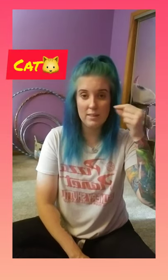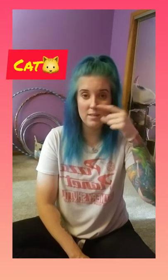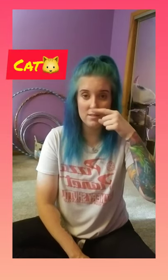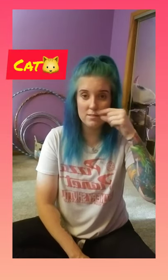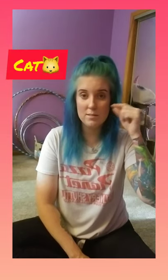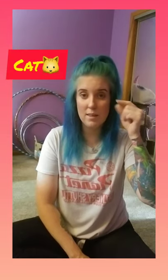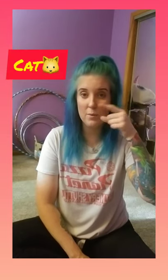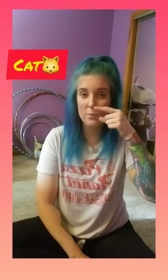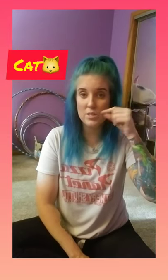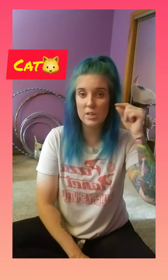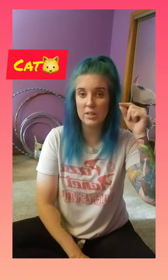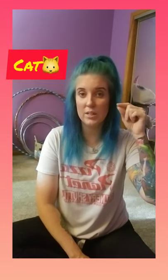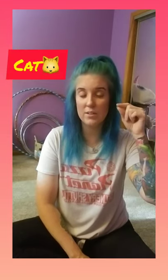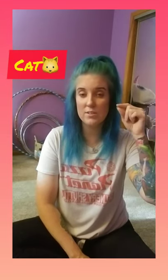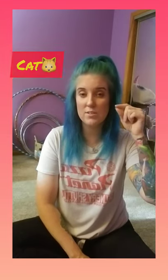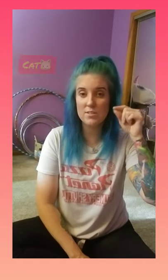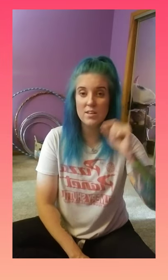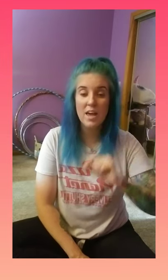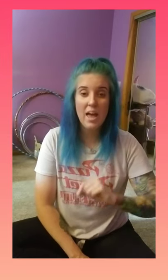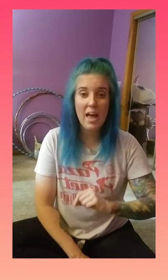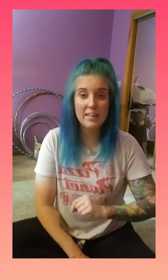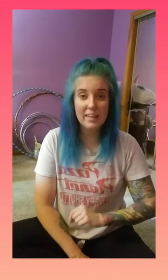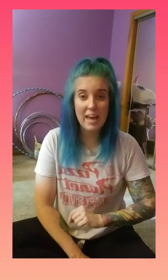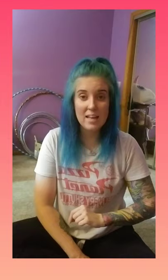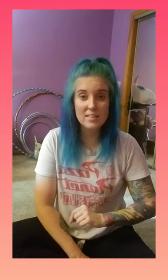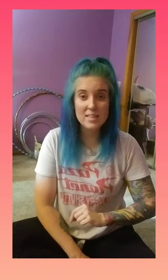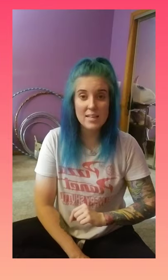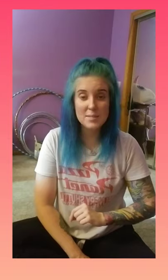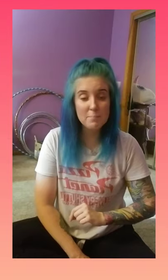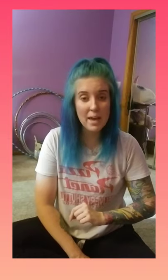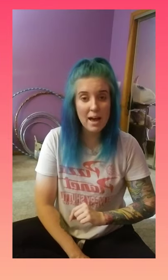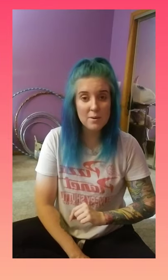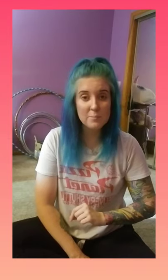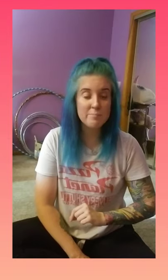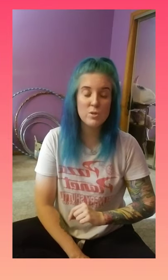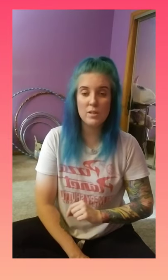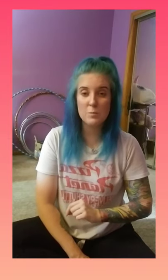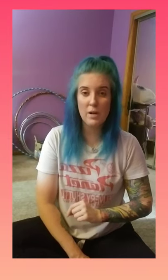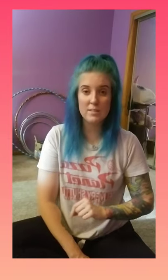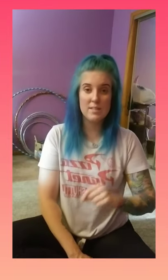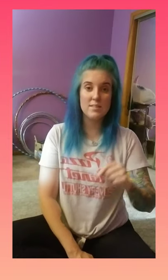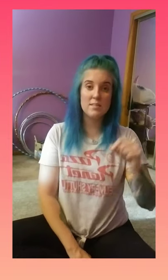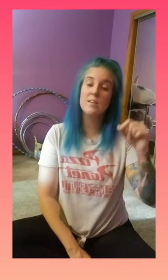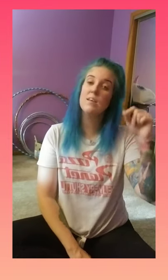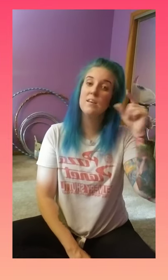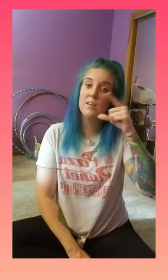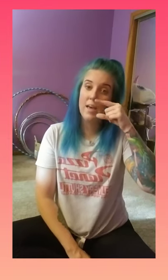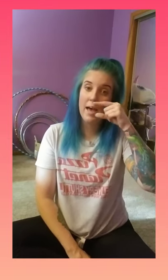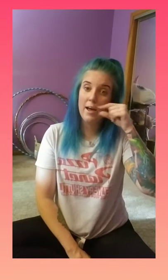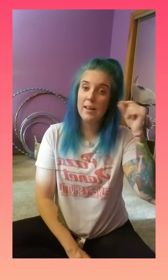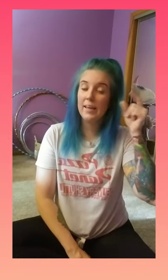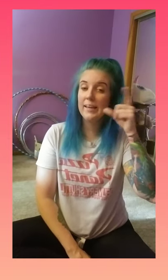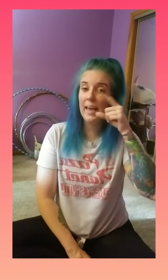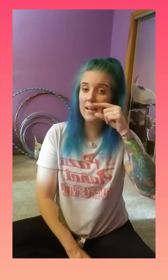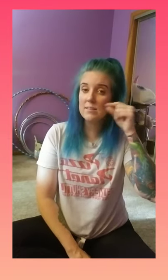this, like whiskers. And cat says meow. So let's practice. Had a cat.